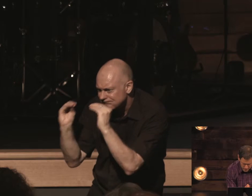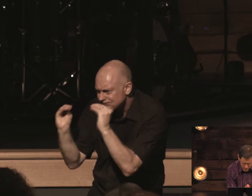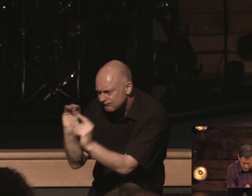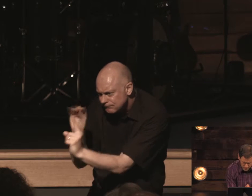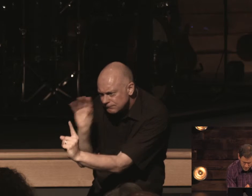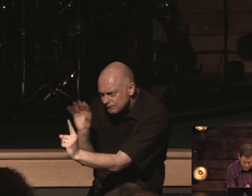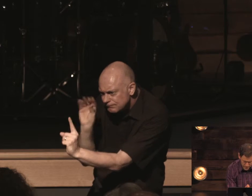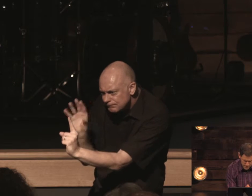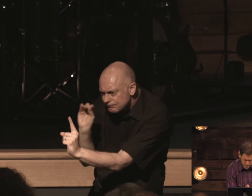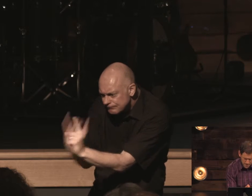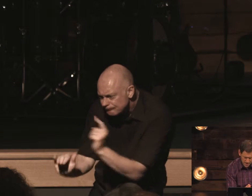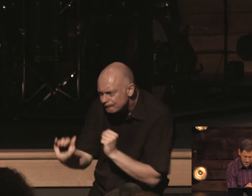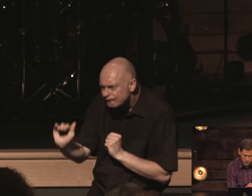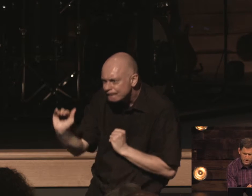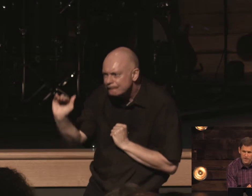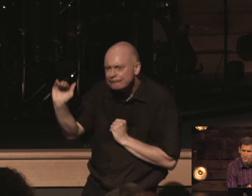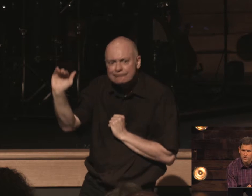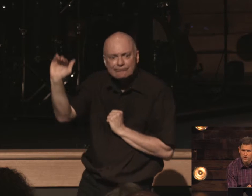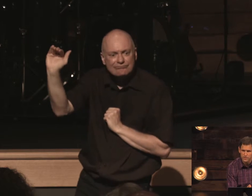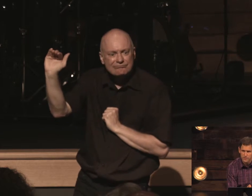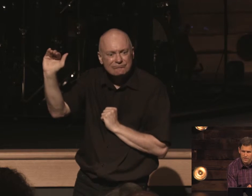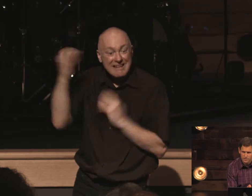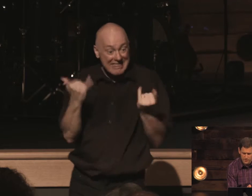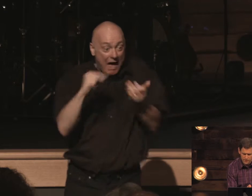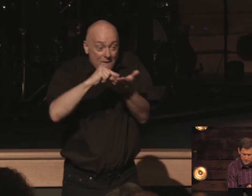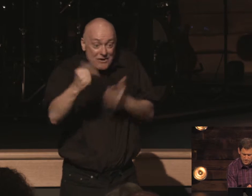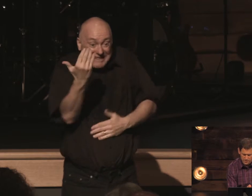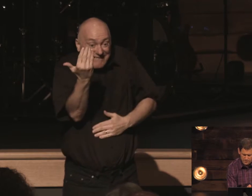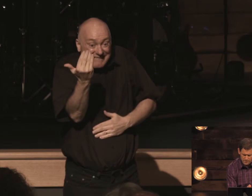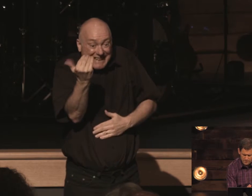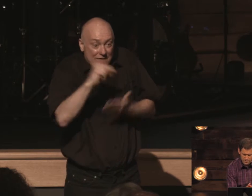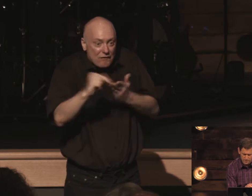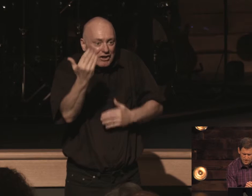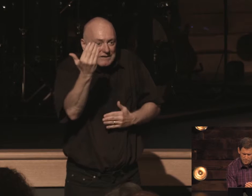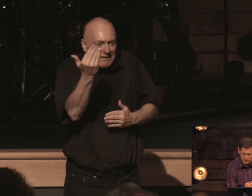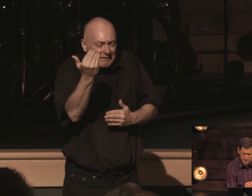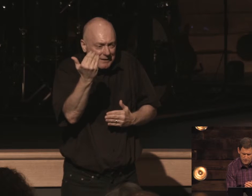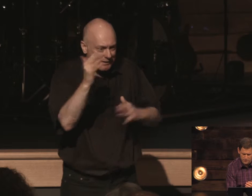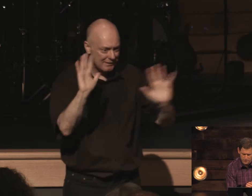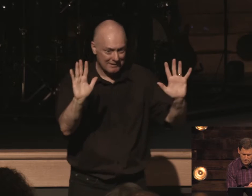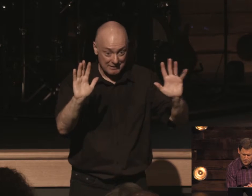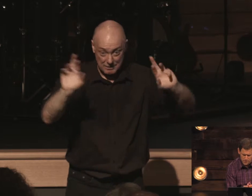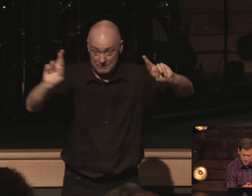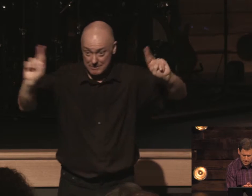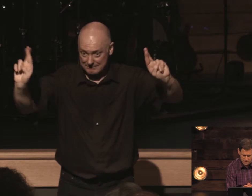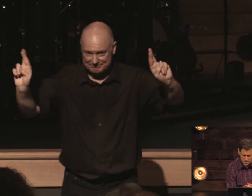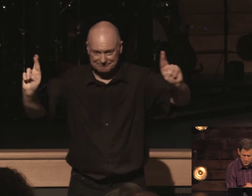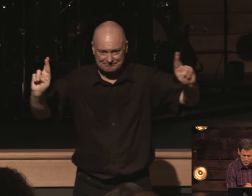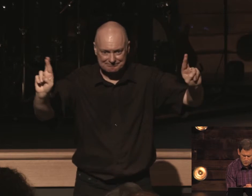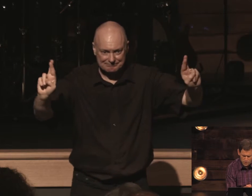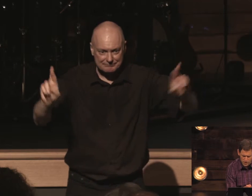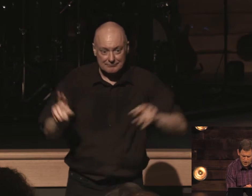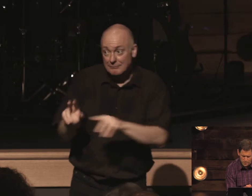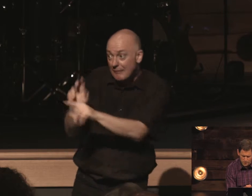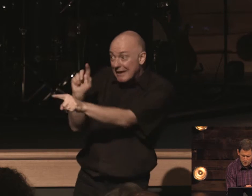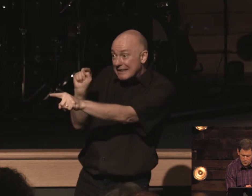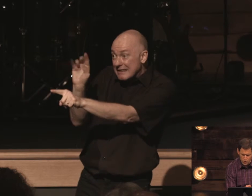now look again at verse 15 this statement's massive timothy which are able to make you